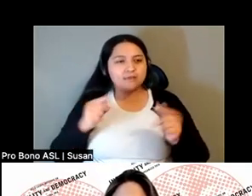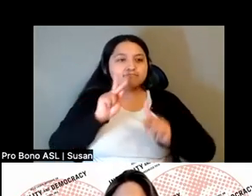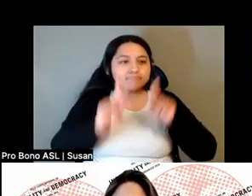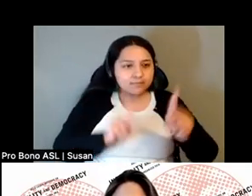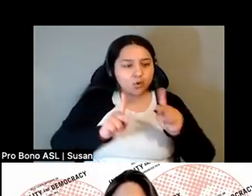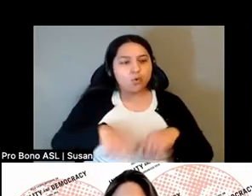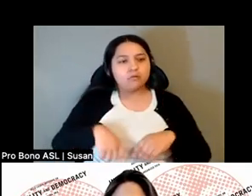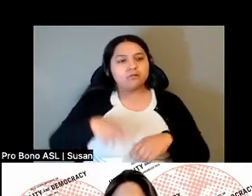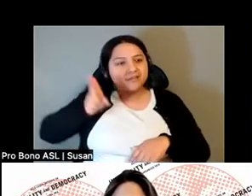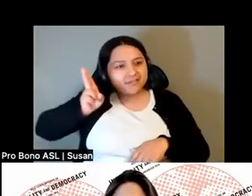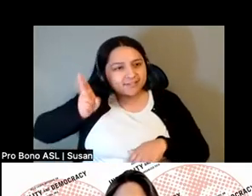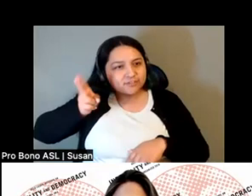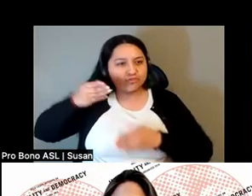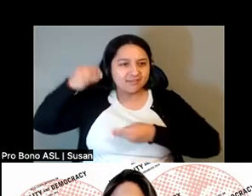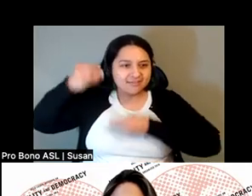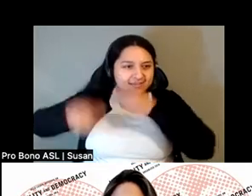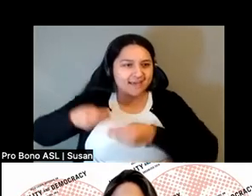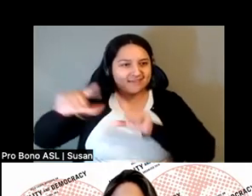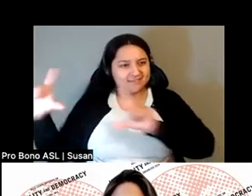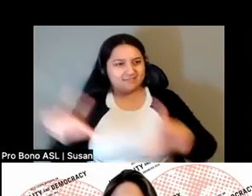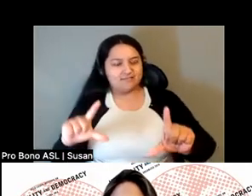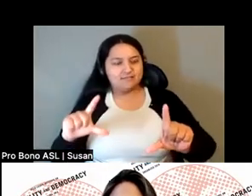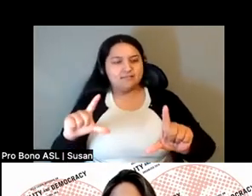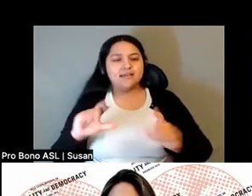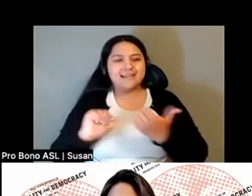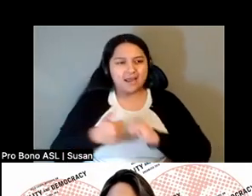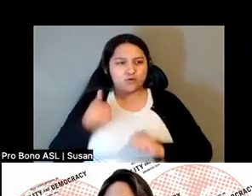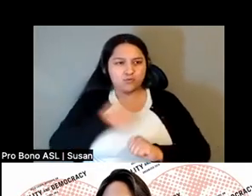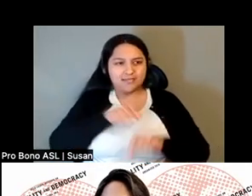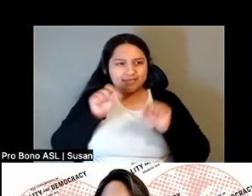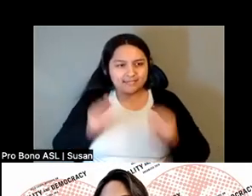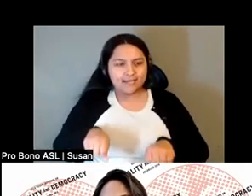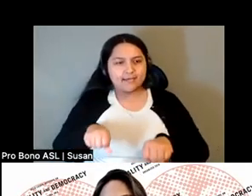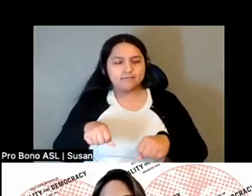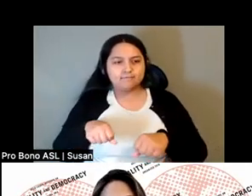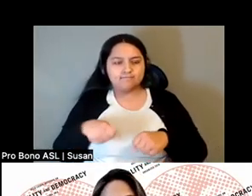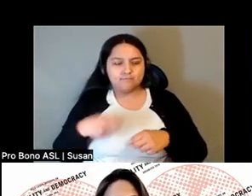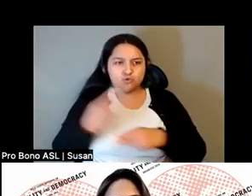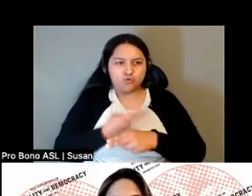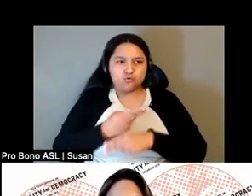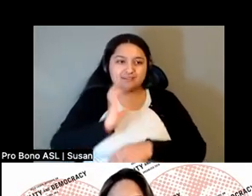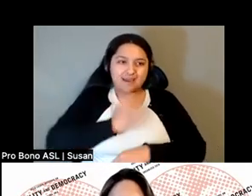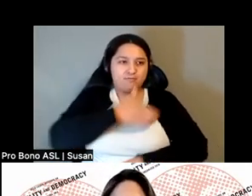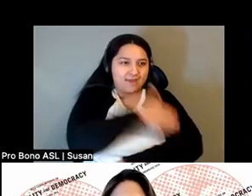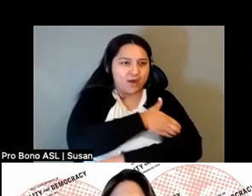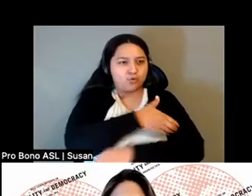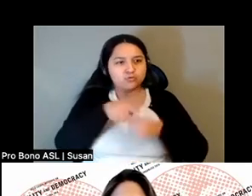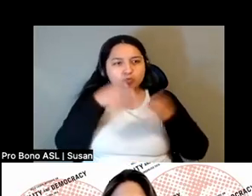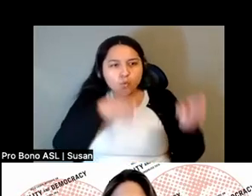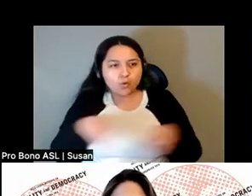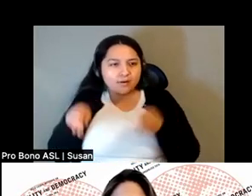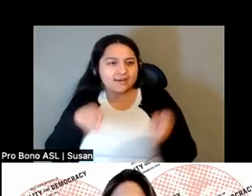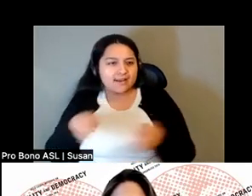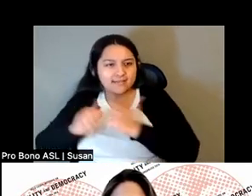And where could we kind of maximize our organizing strength, given, you know, we were very clear and explicit around